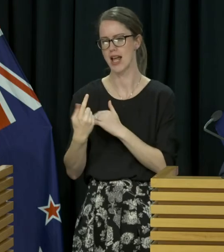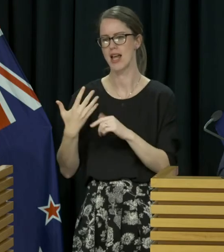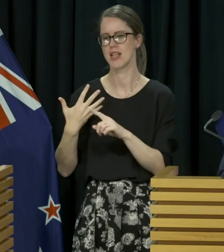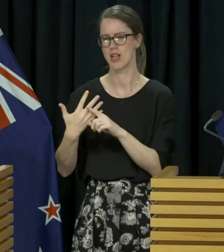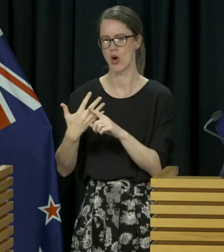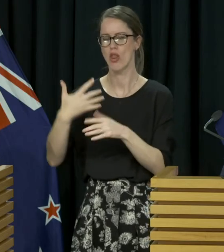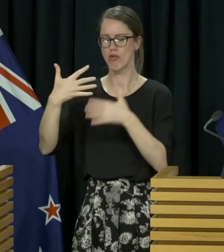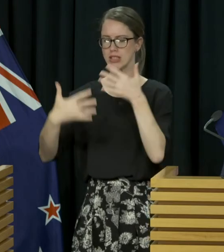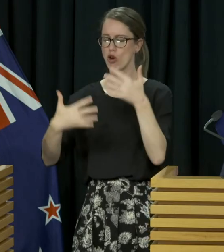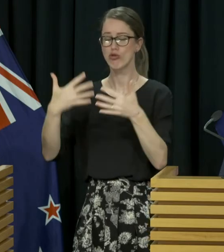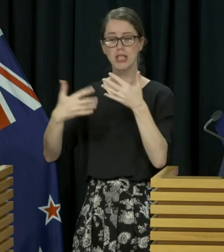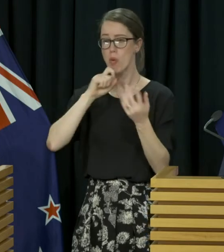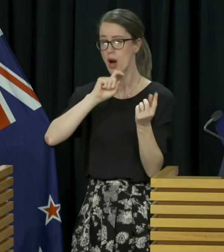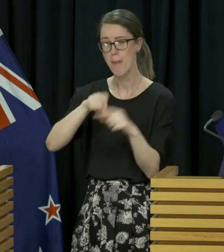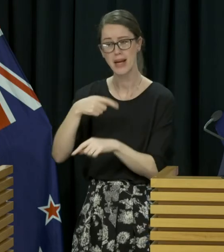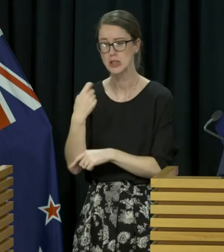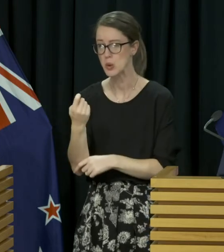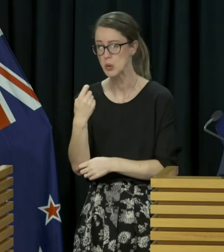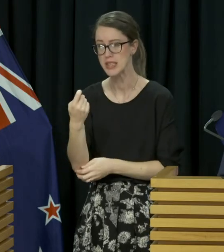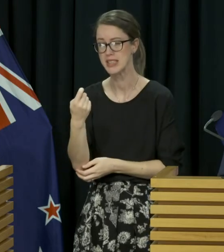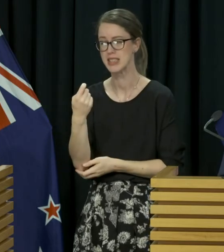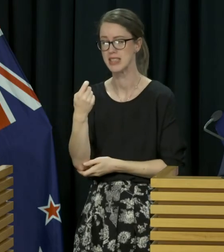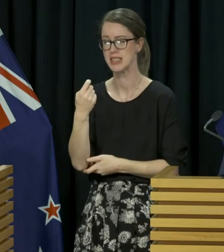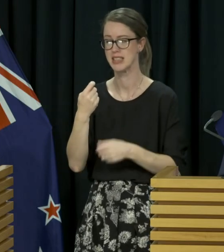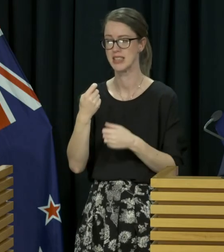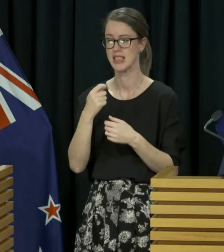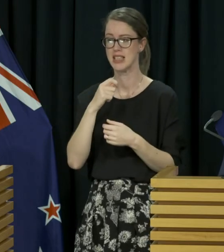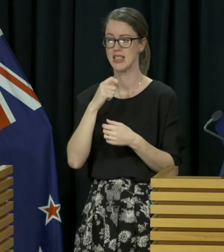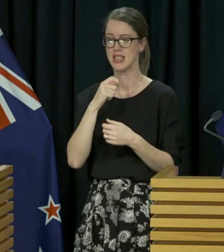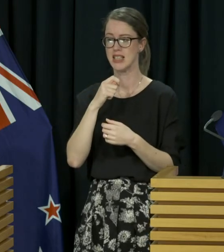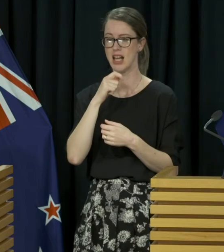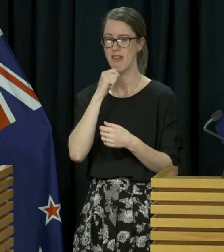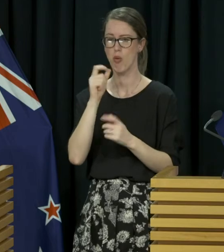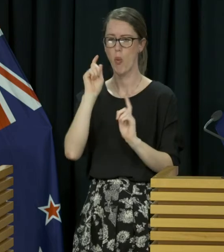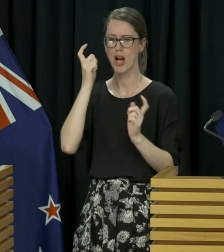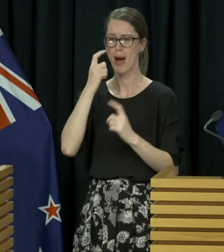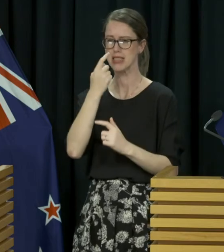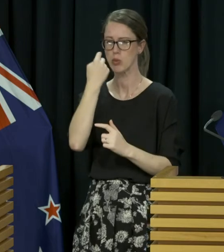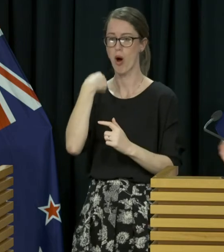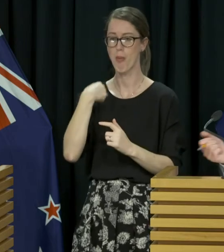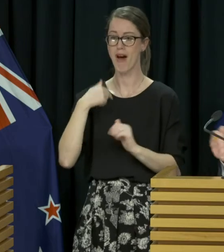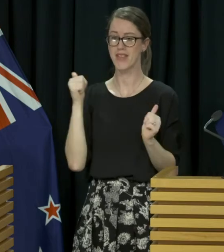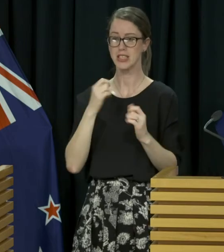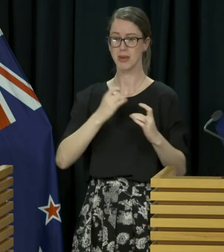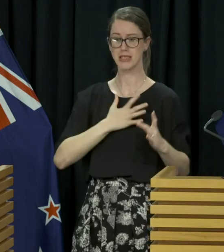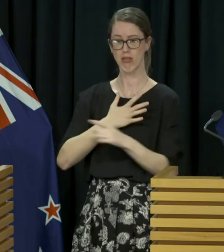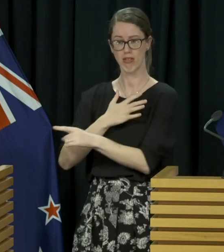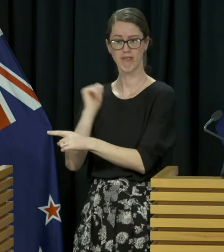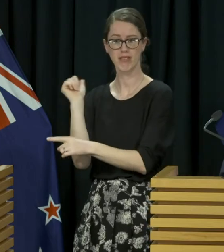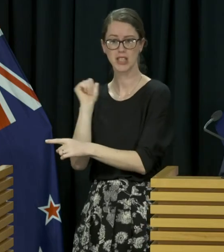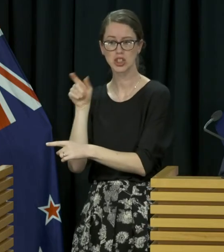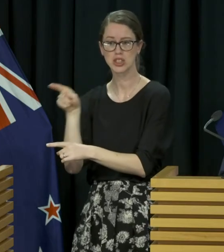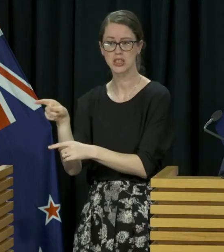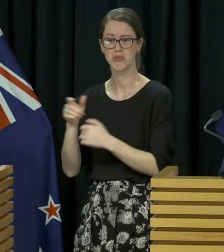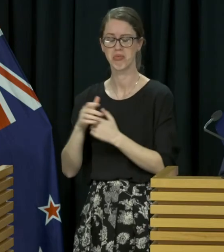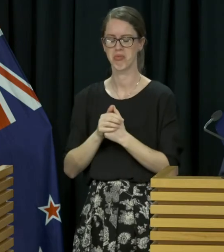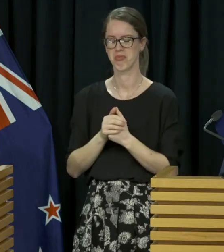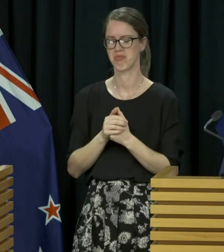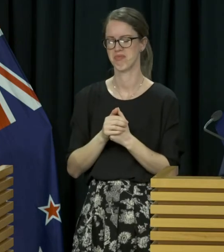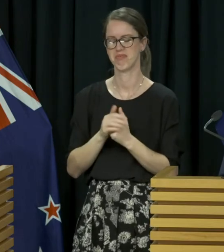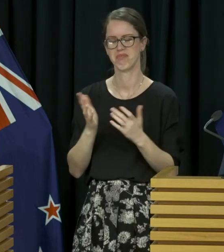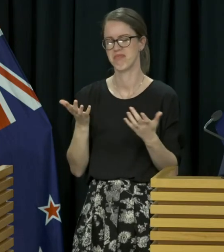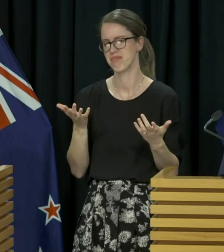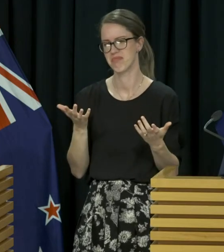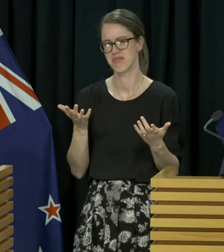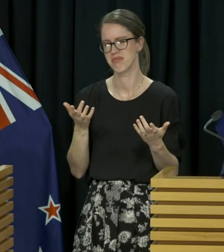result. We will get the result back as quickly as possible. If you're bothered about having the swab, I've had one myself, I think the Minister has, and